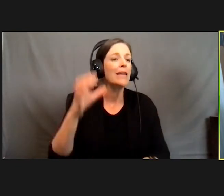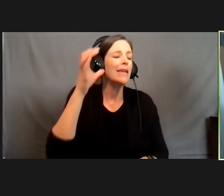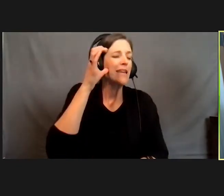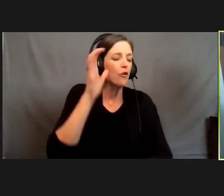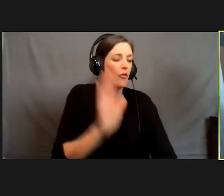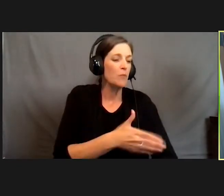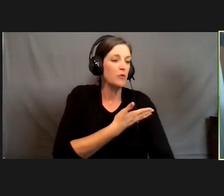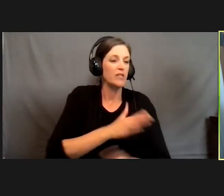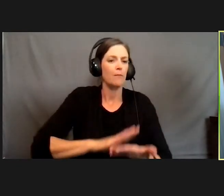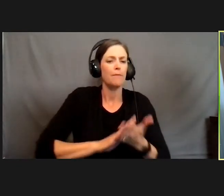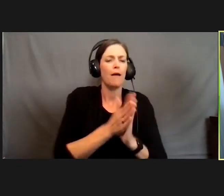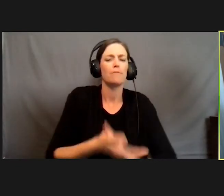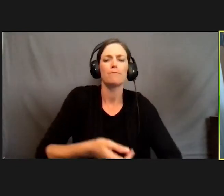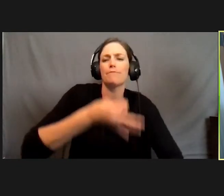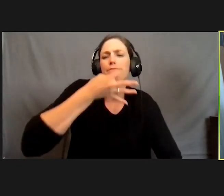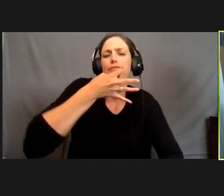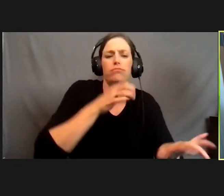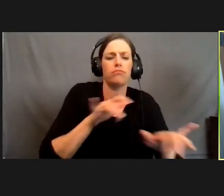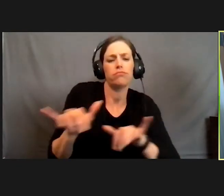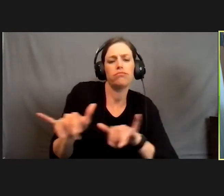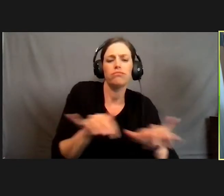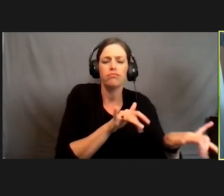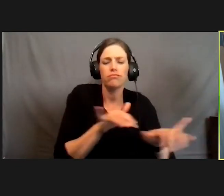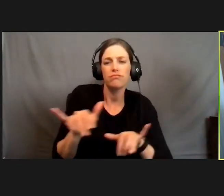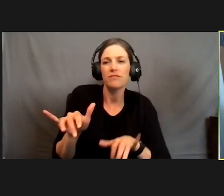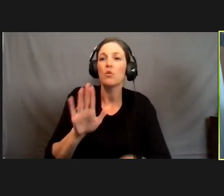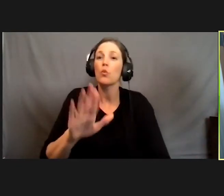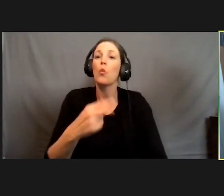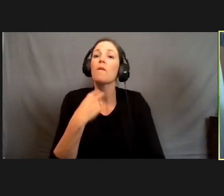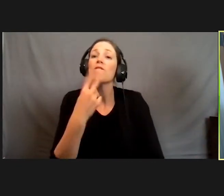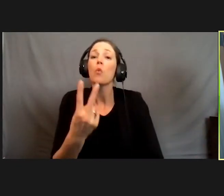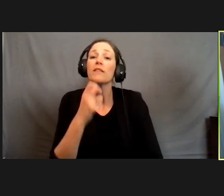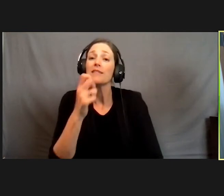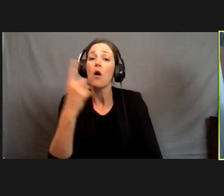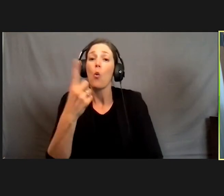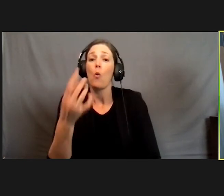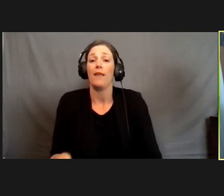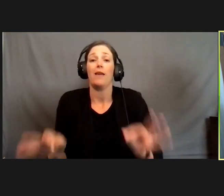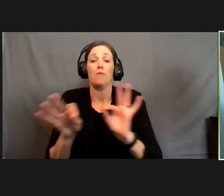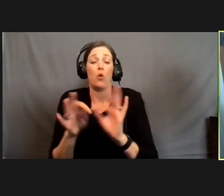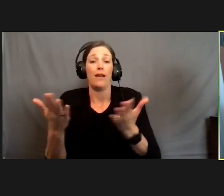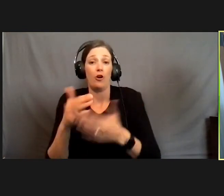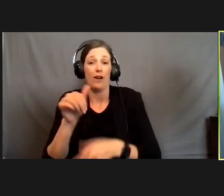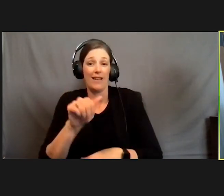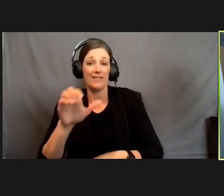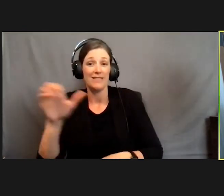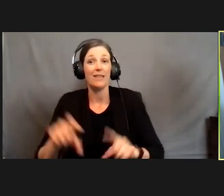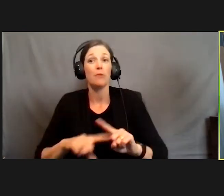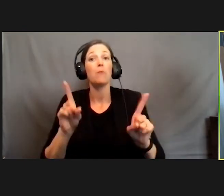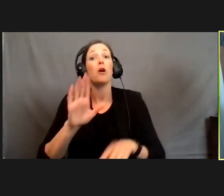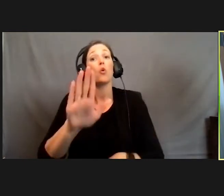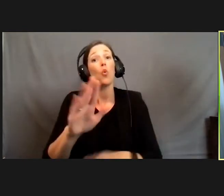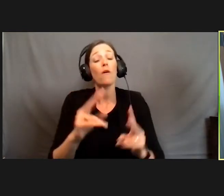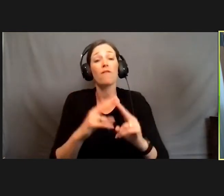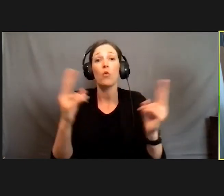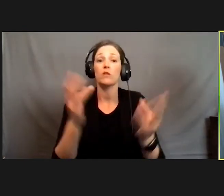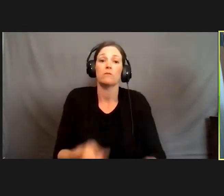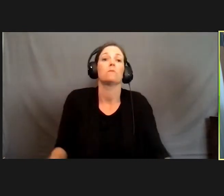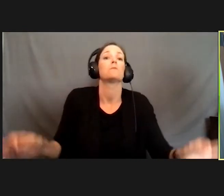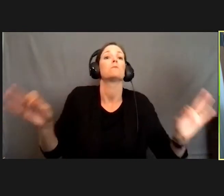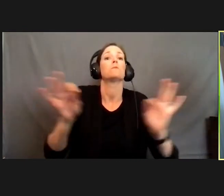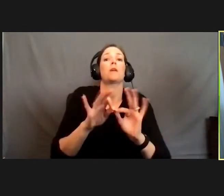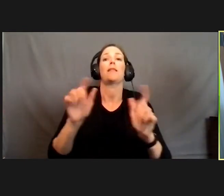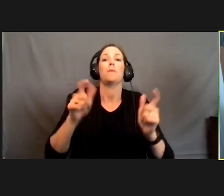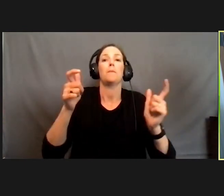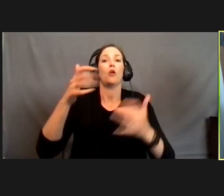virtuoso. So your voice is not only important here at ACC, but your voice is key in the larger social context.